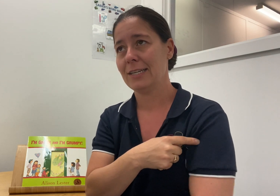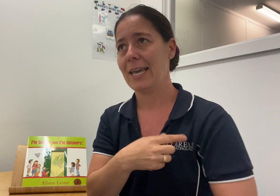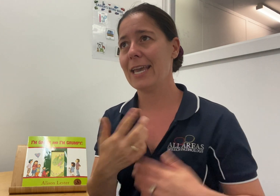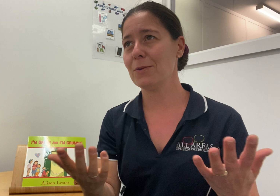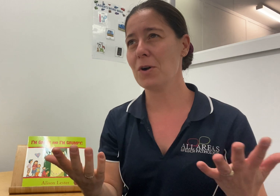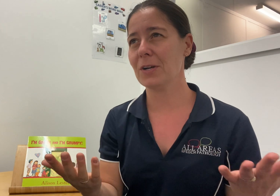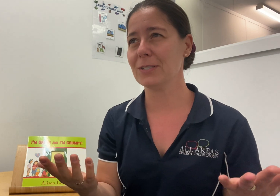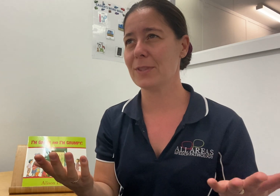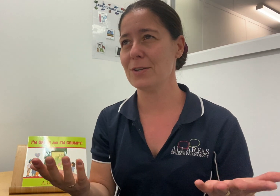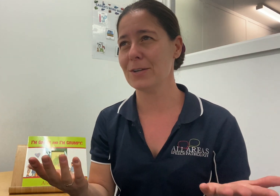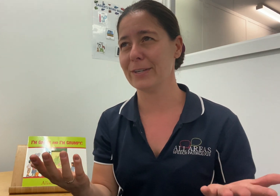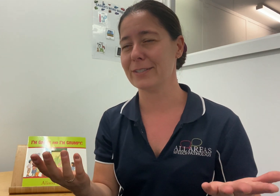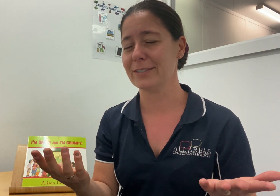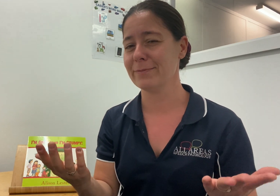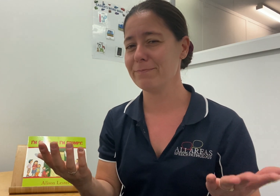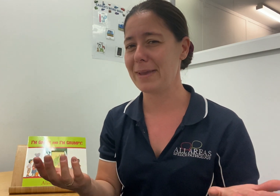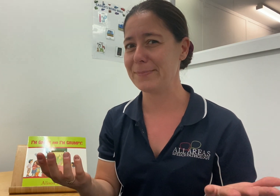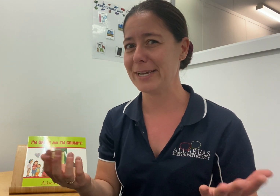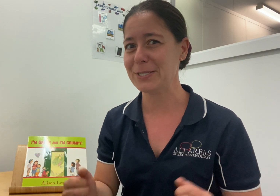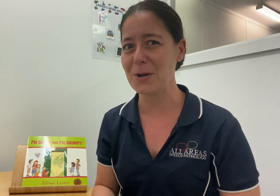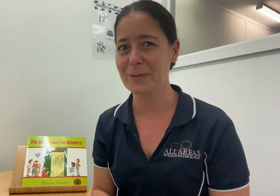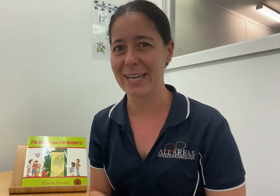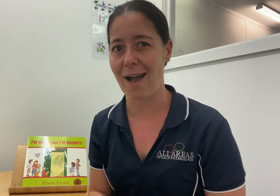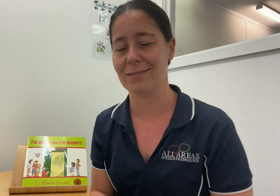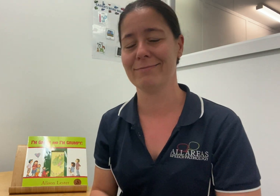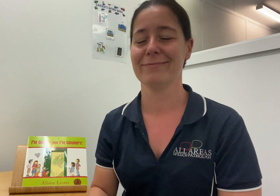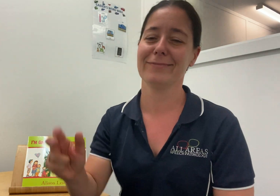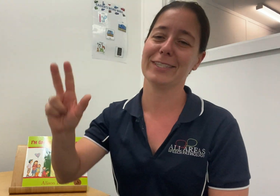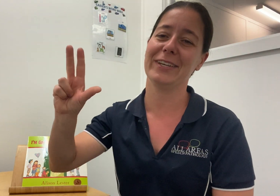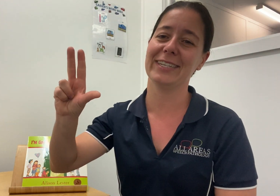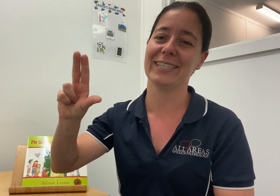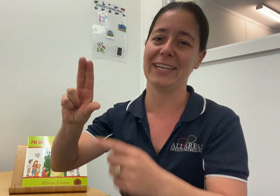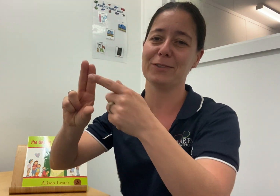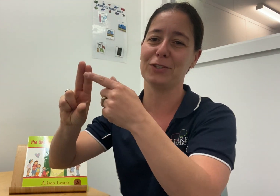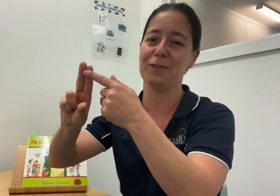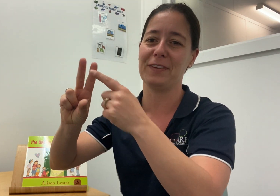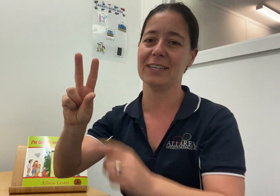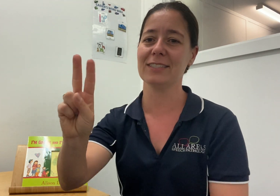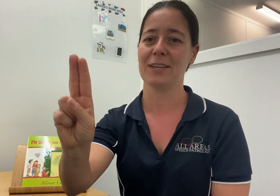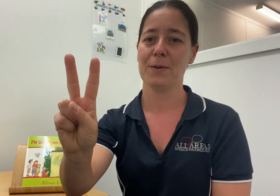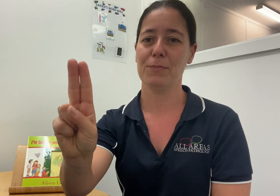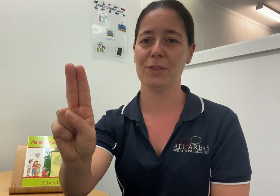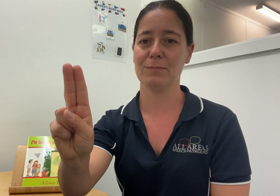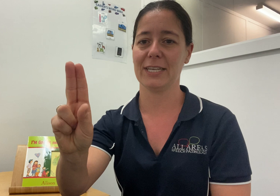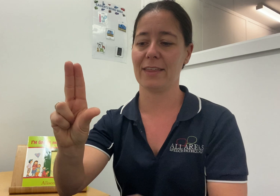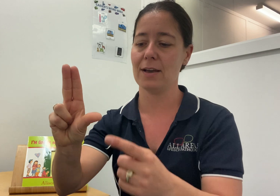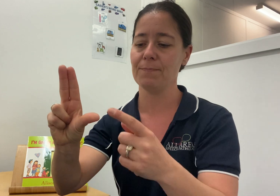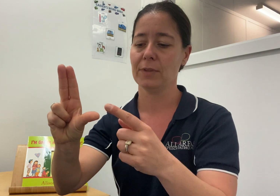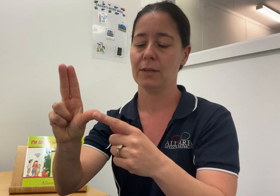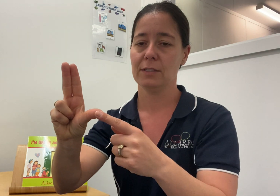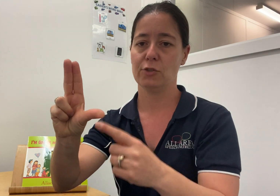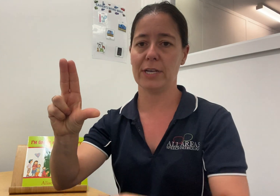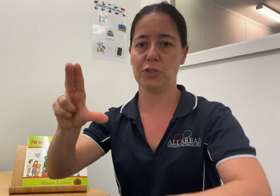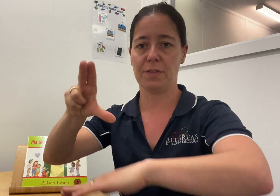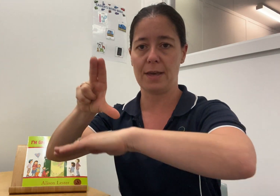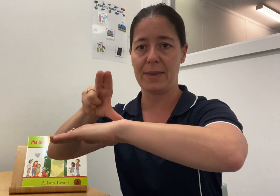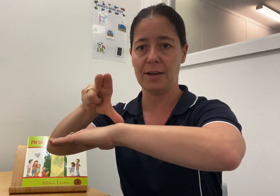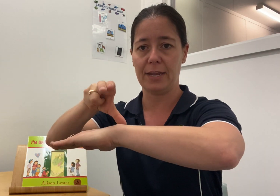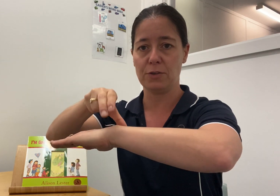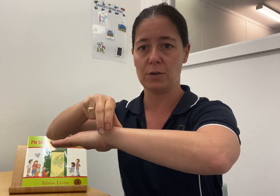And what goes with a nurse? Maybe a doctor. So you're going to take your two fingers, put them together, stretch your thumb out, and you're